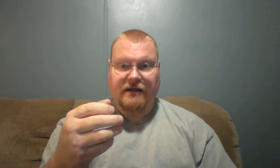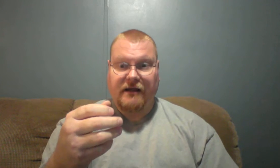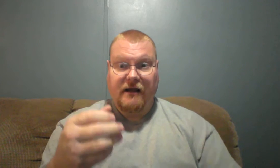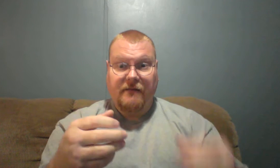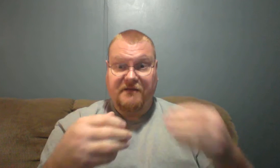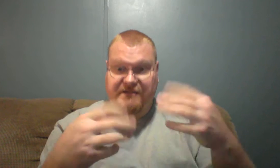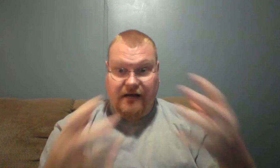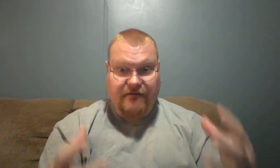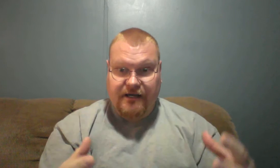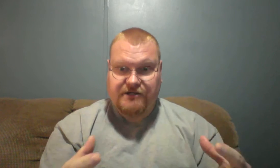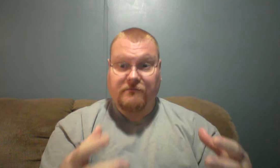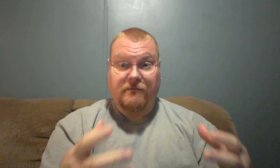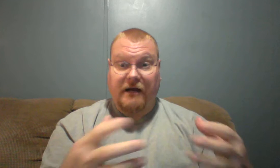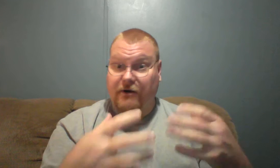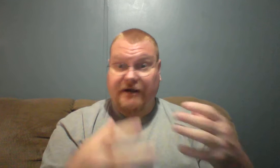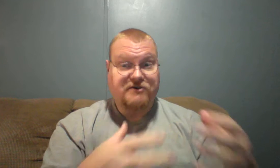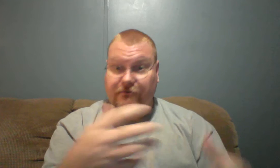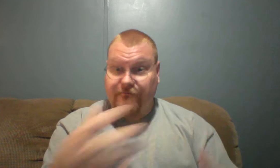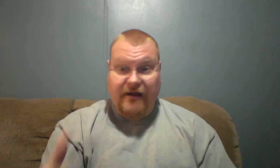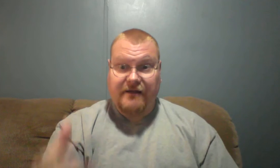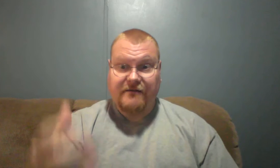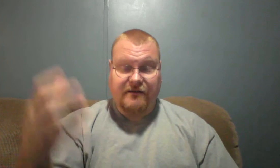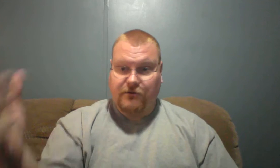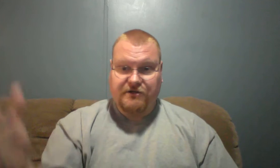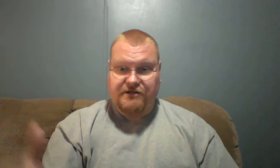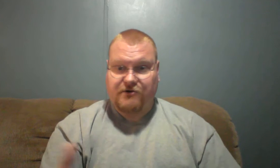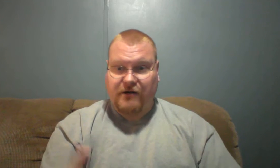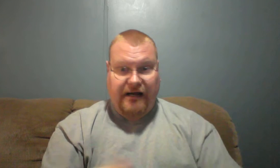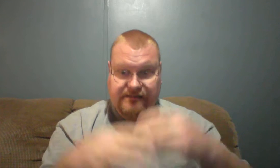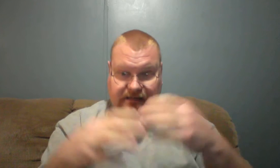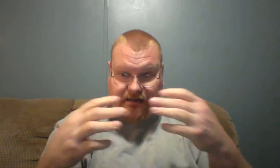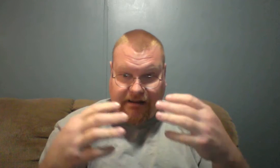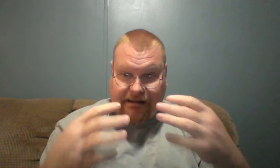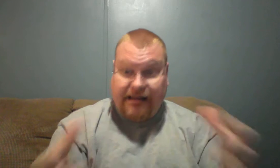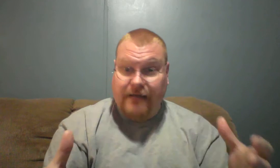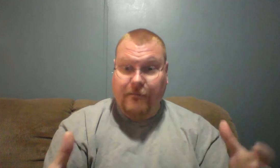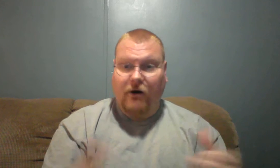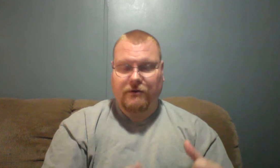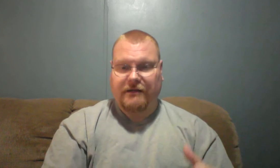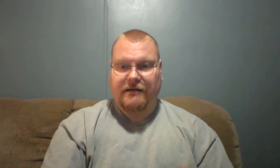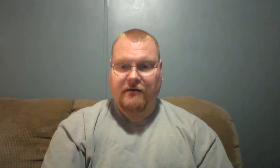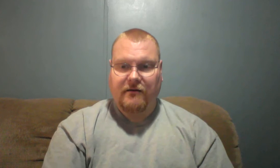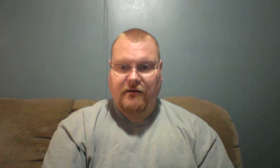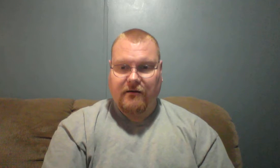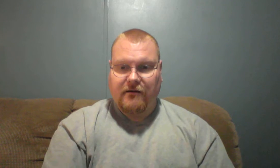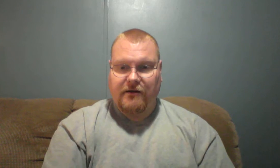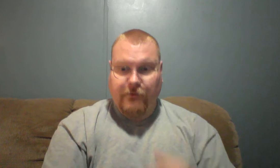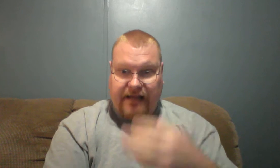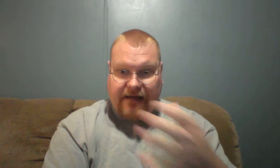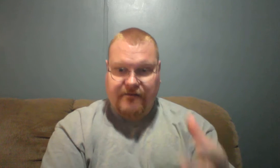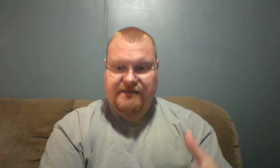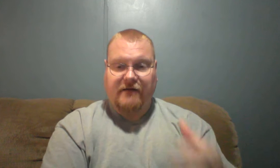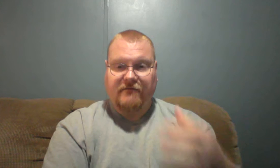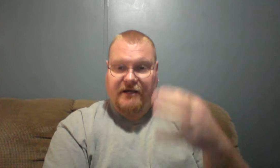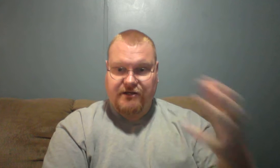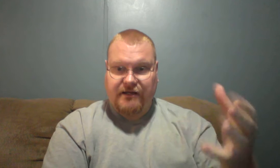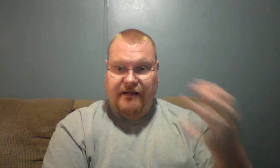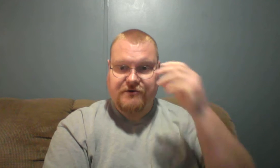the salvation by grace through faith in the Lord Jesus Christ and in him only do we have the salvation and this